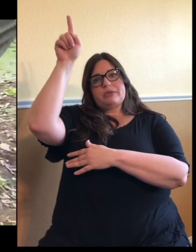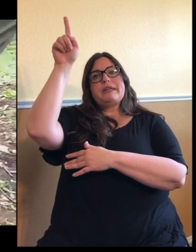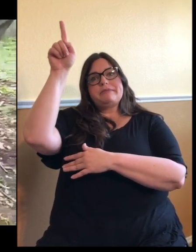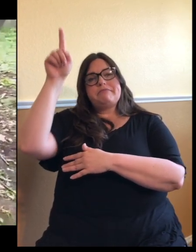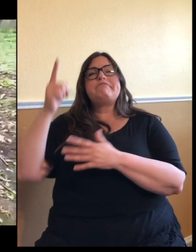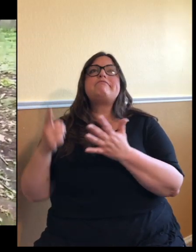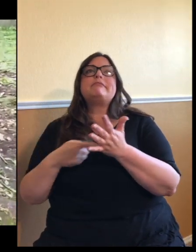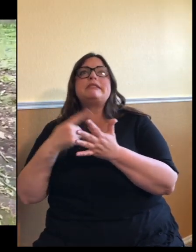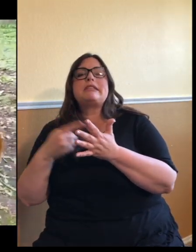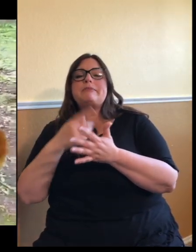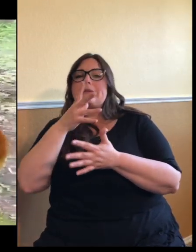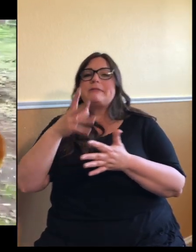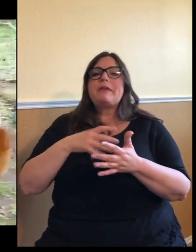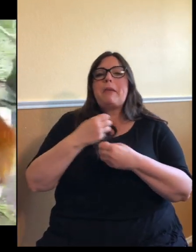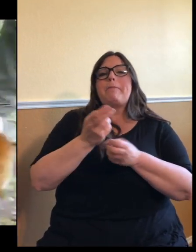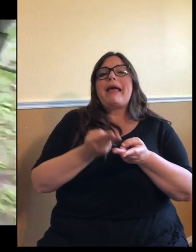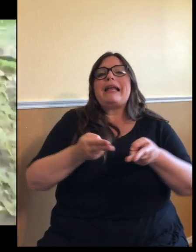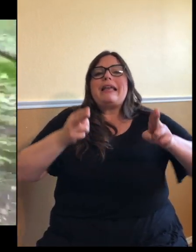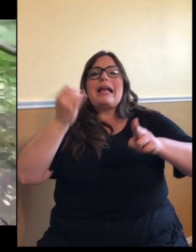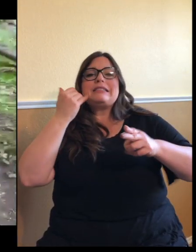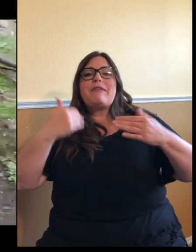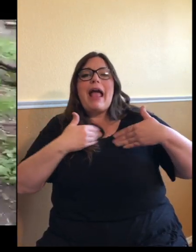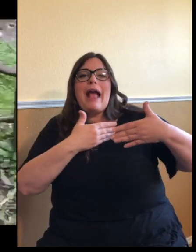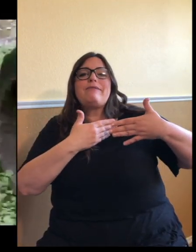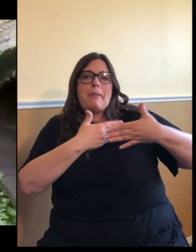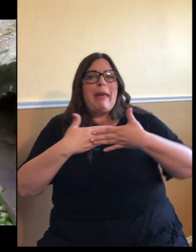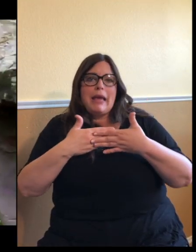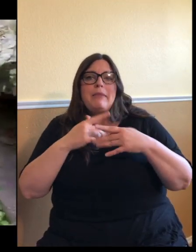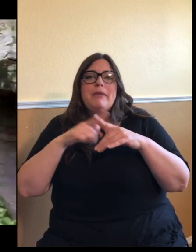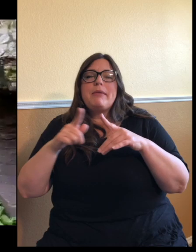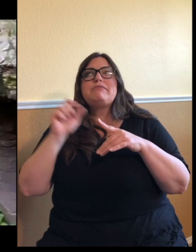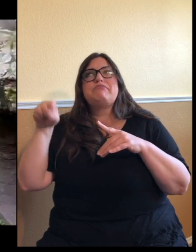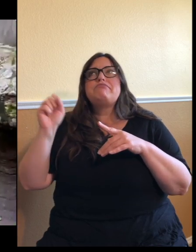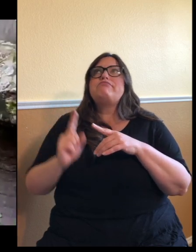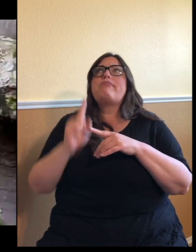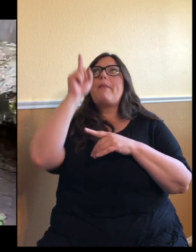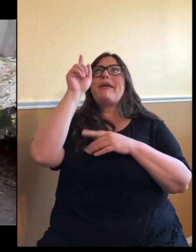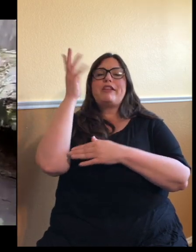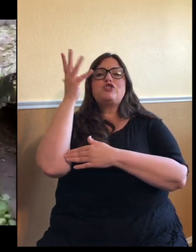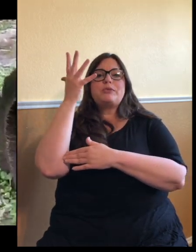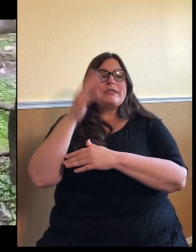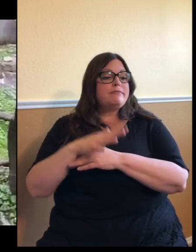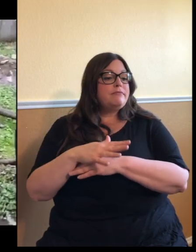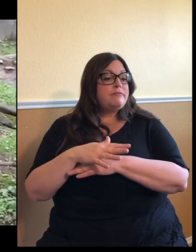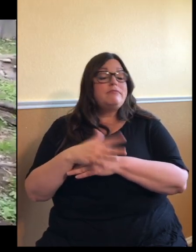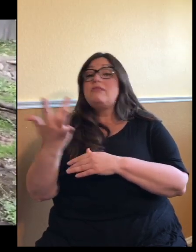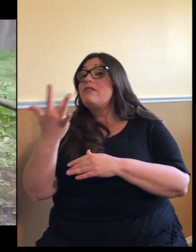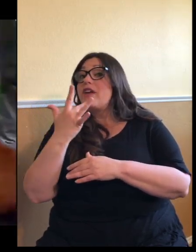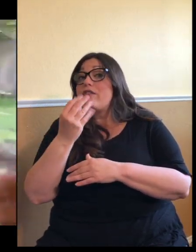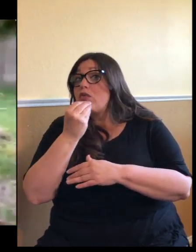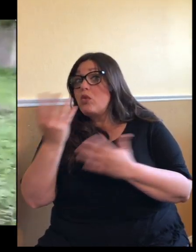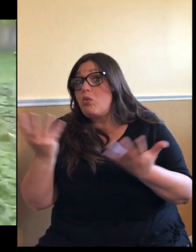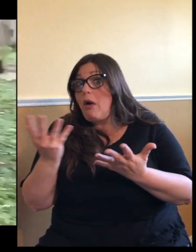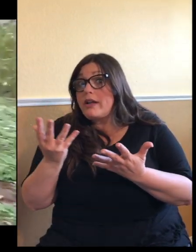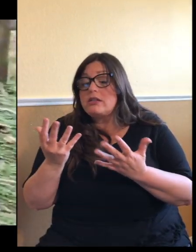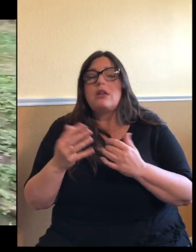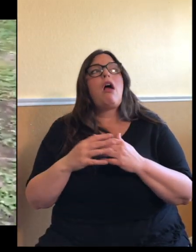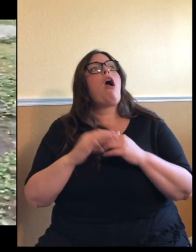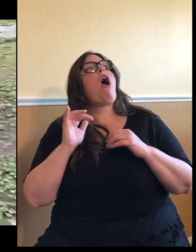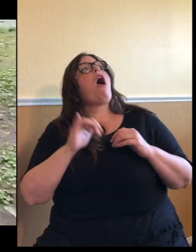the females will build a nest when she has cubs. But yeah, up in the trees. What's their favorite food other than apples? Banana